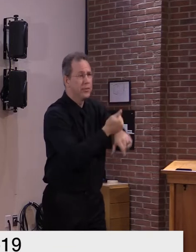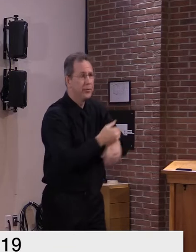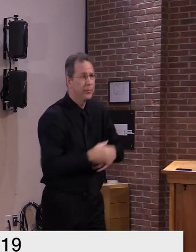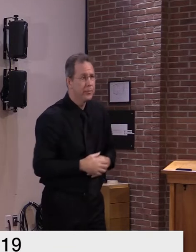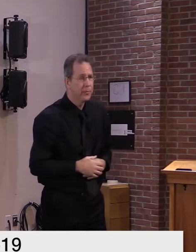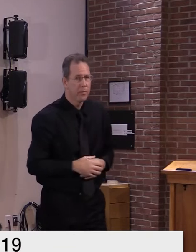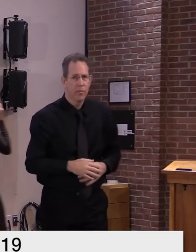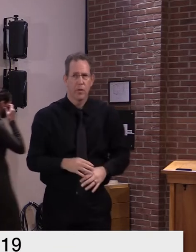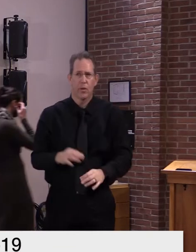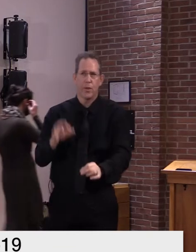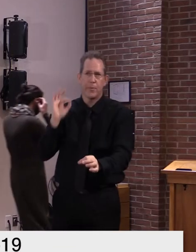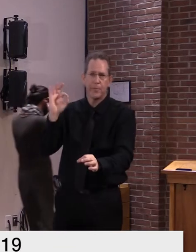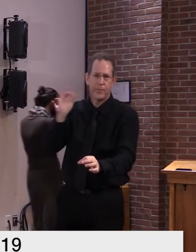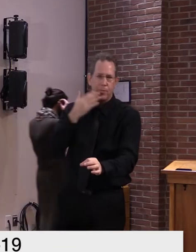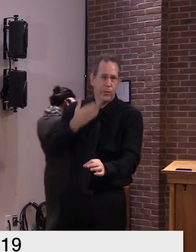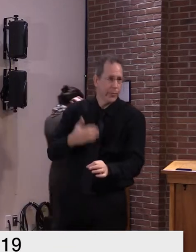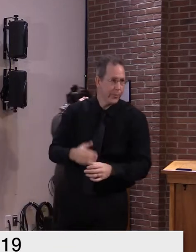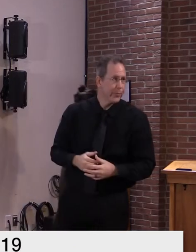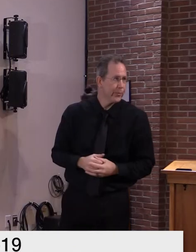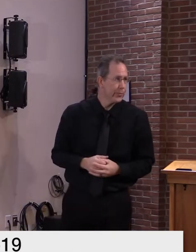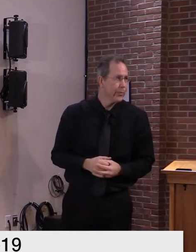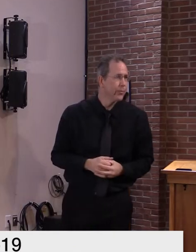mike donahue the islander